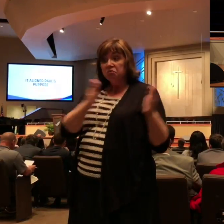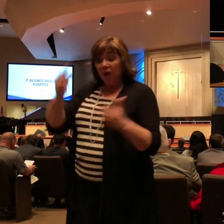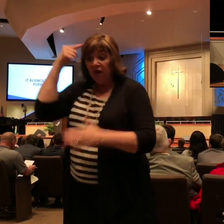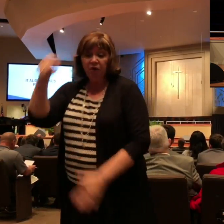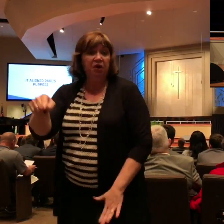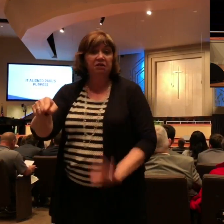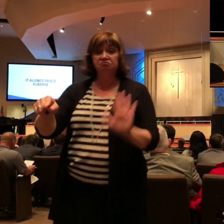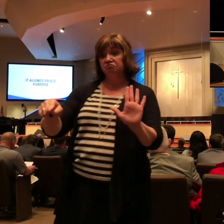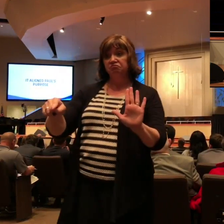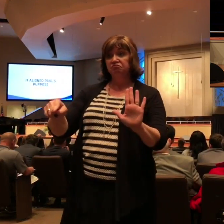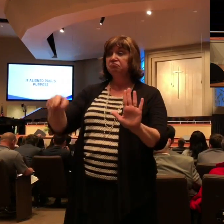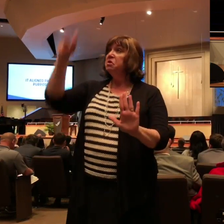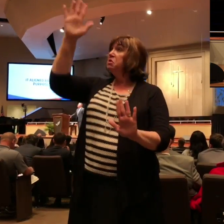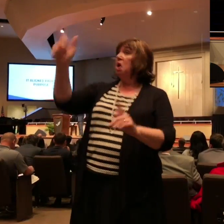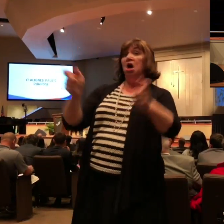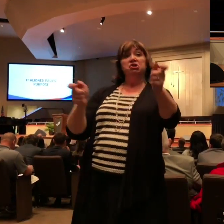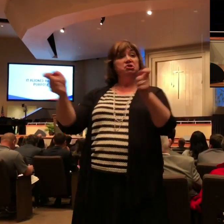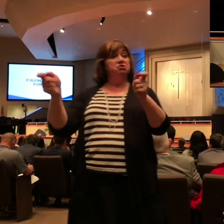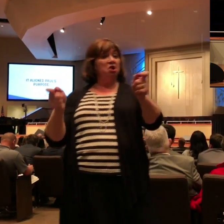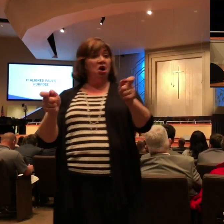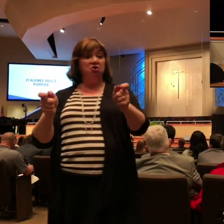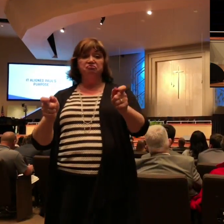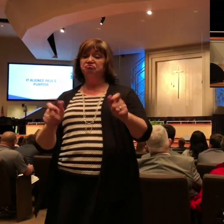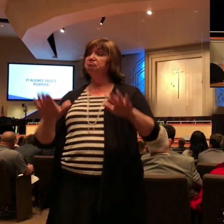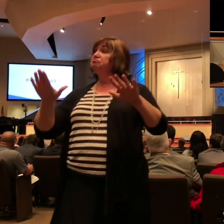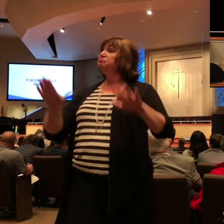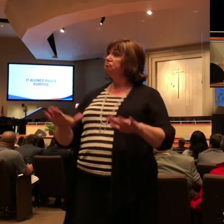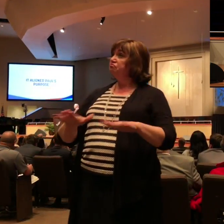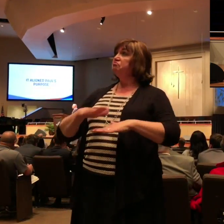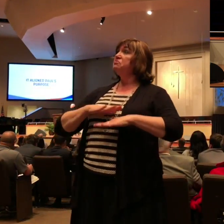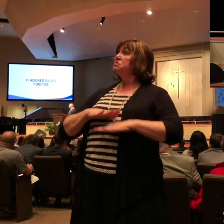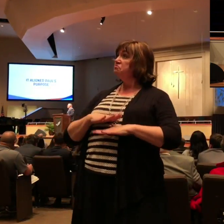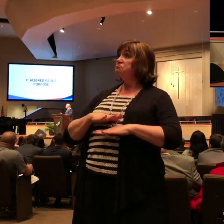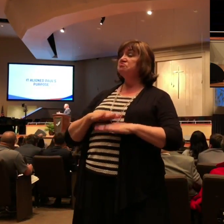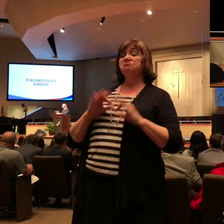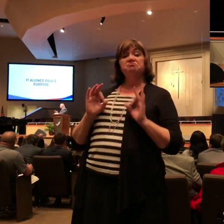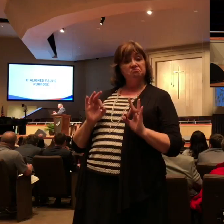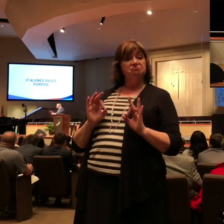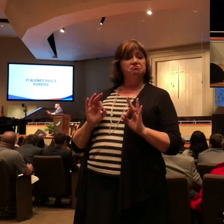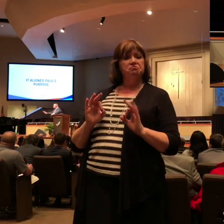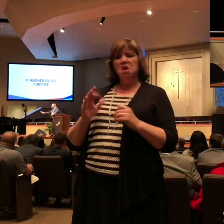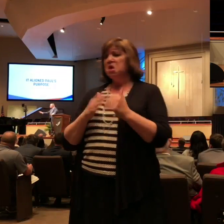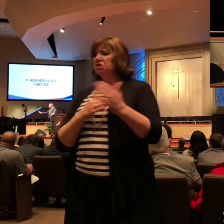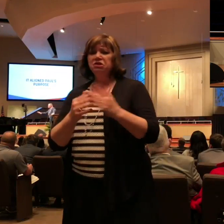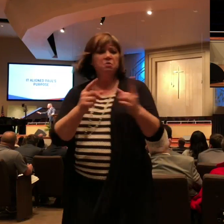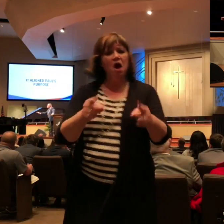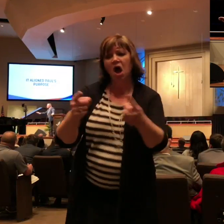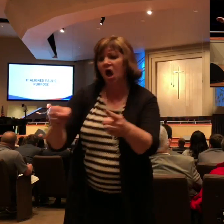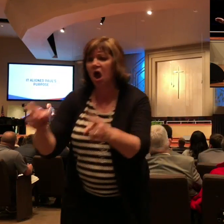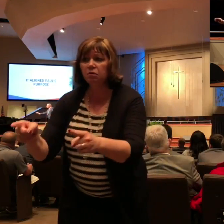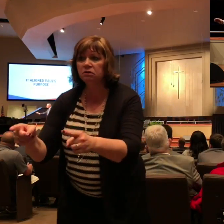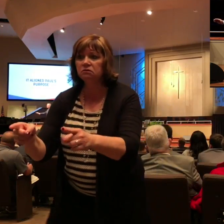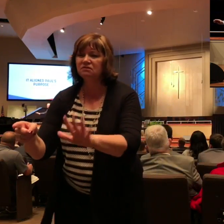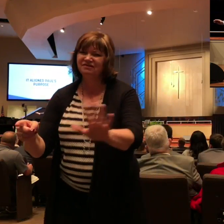God's on the throne it's gonna be alright hey it doesn't matter the direction that culture and society goes